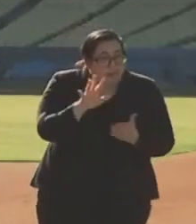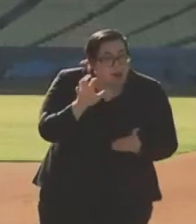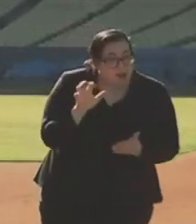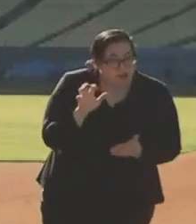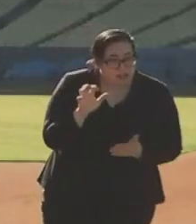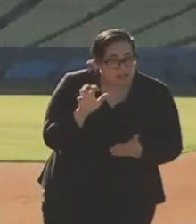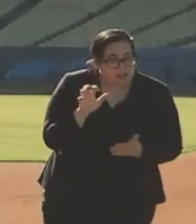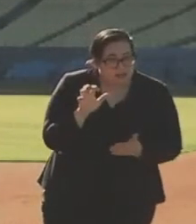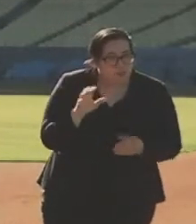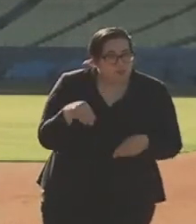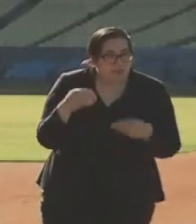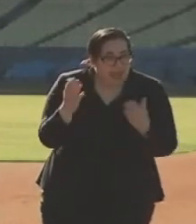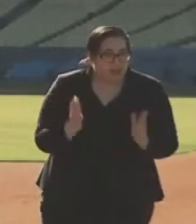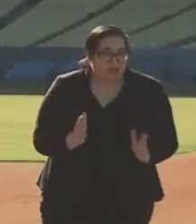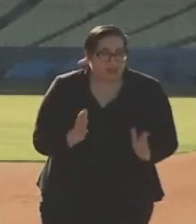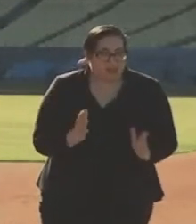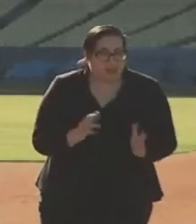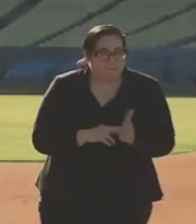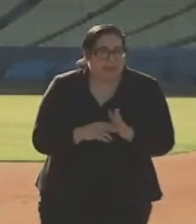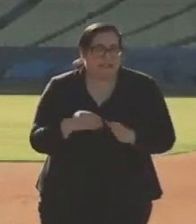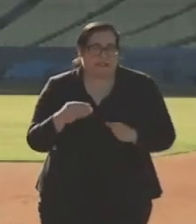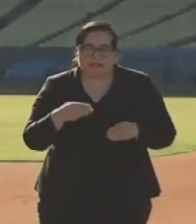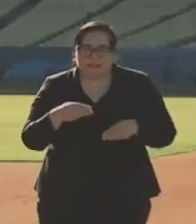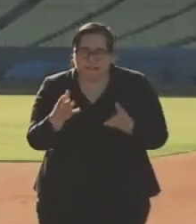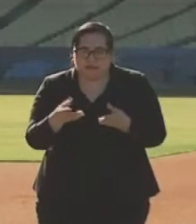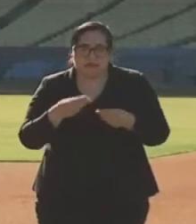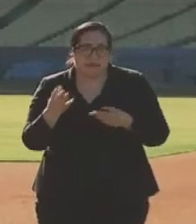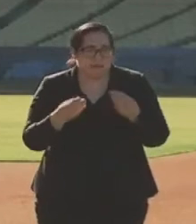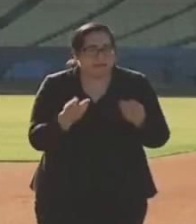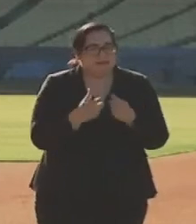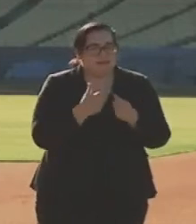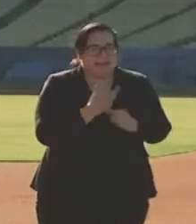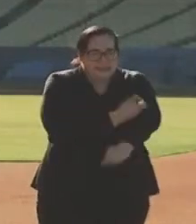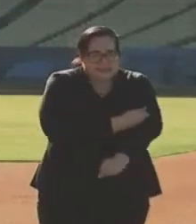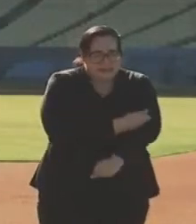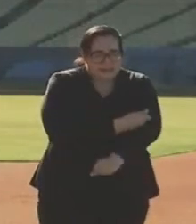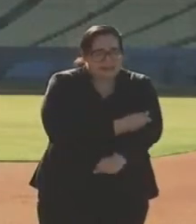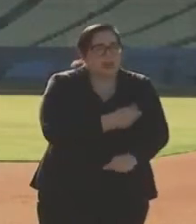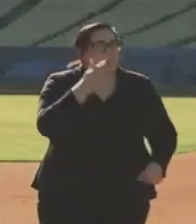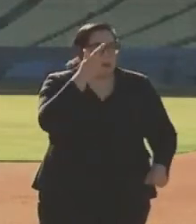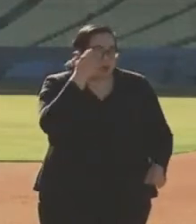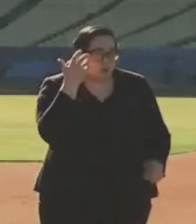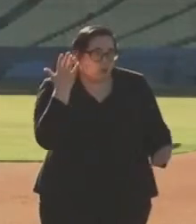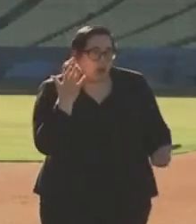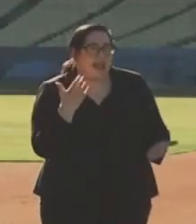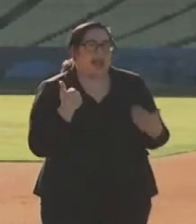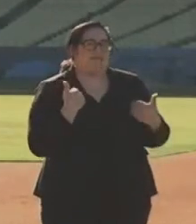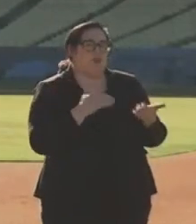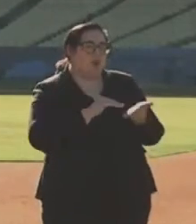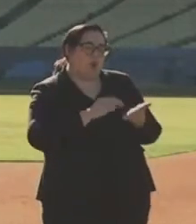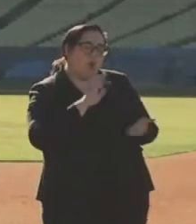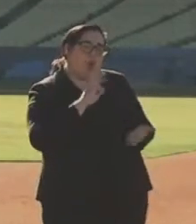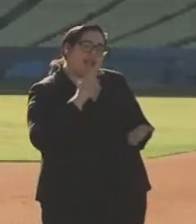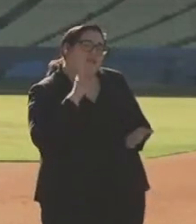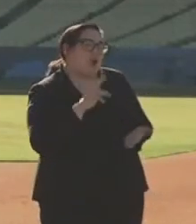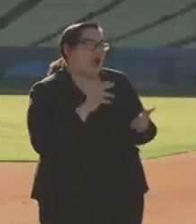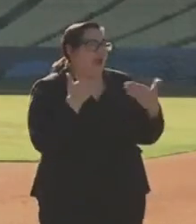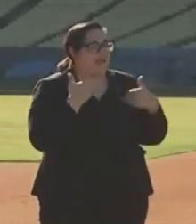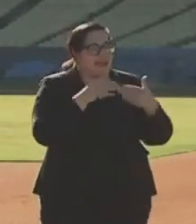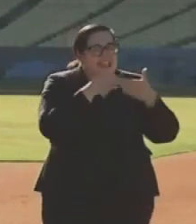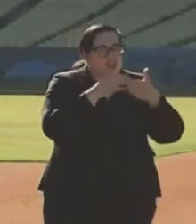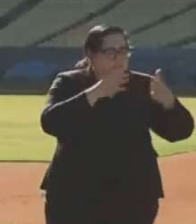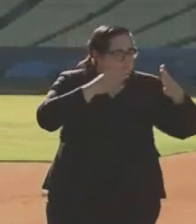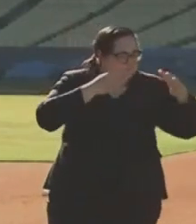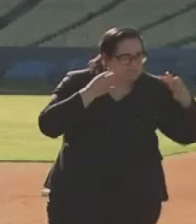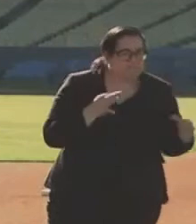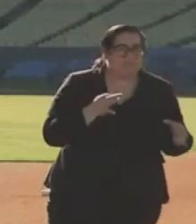providers that are distributing the vaccine because of waivers, because of the determined leadership and